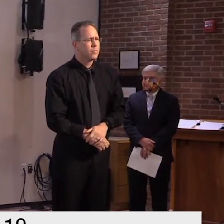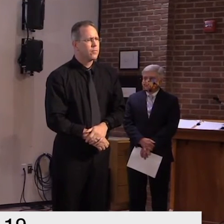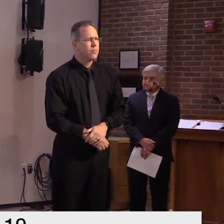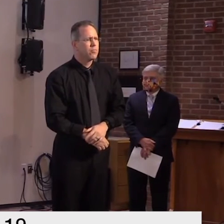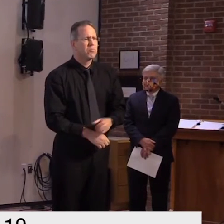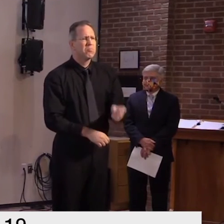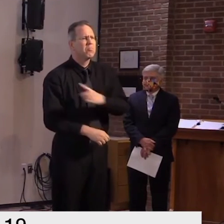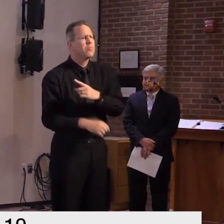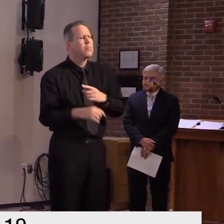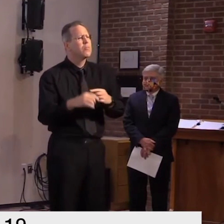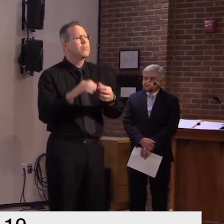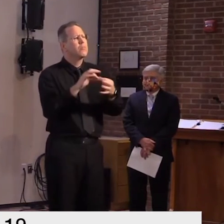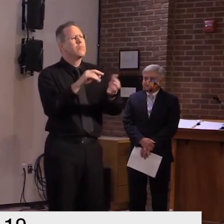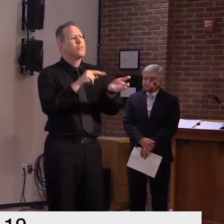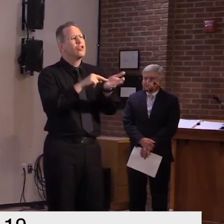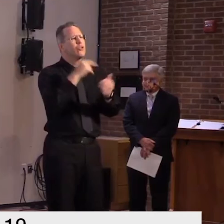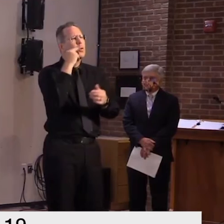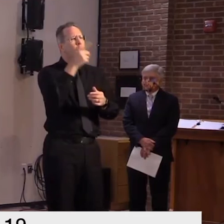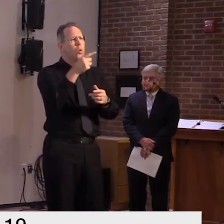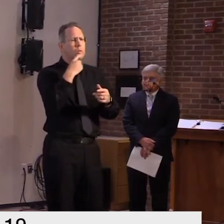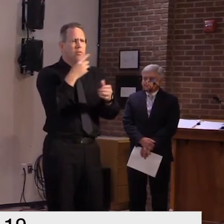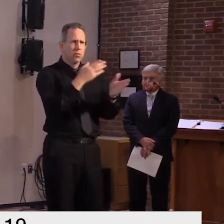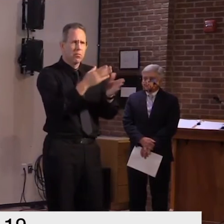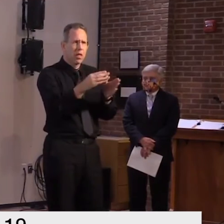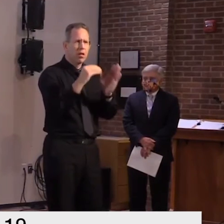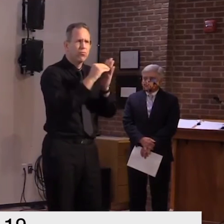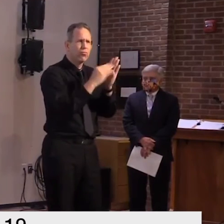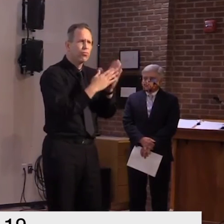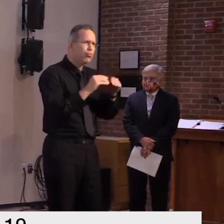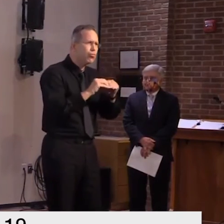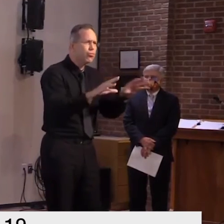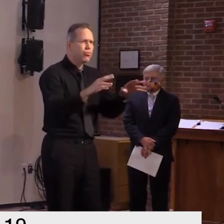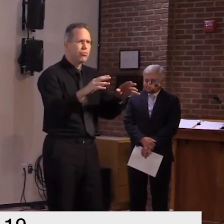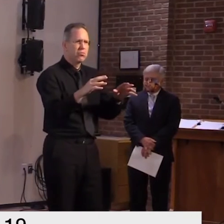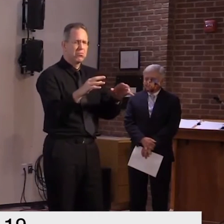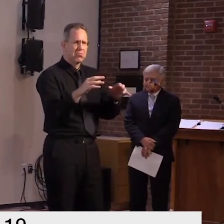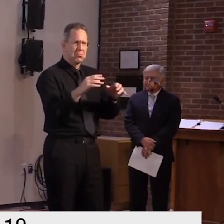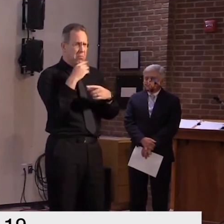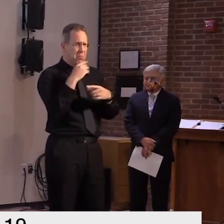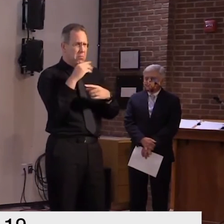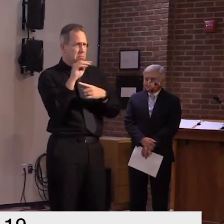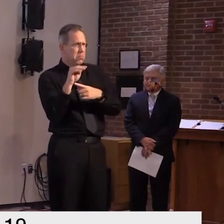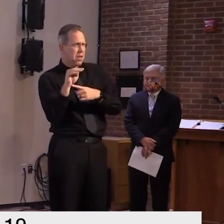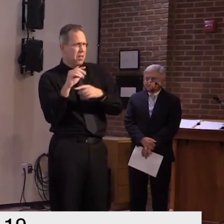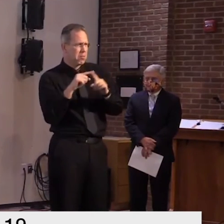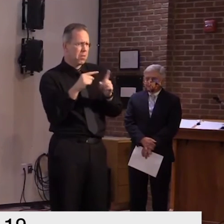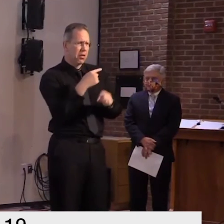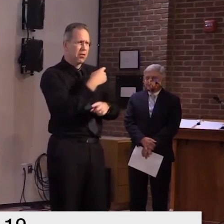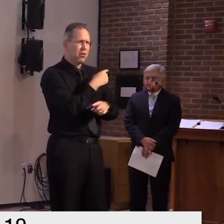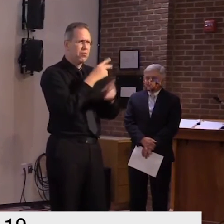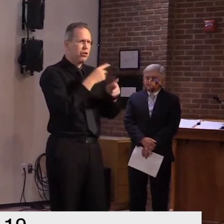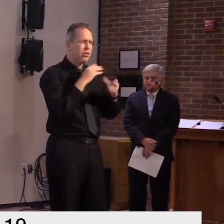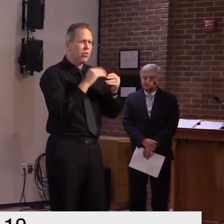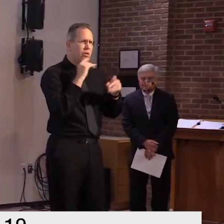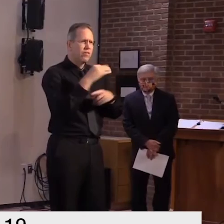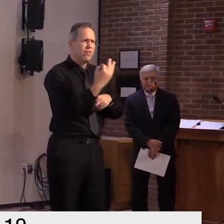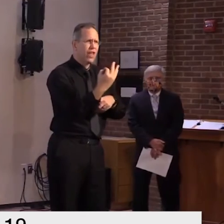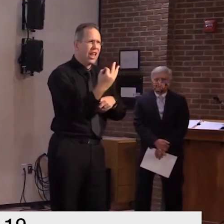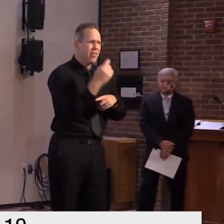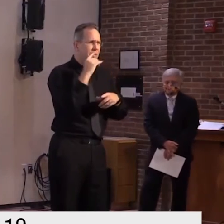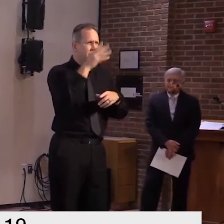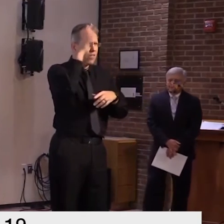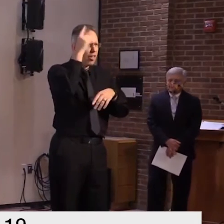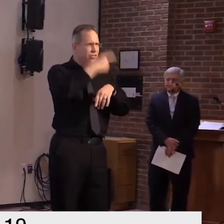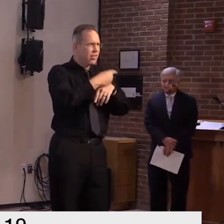we're striving for monday uh knowing that that's maybe how long it would take uh but obviously with father's day being